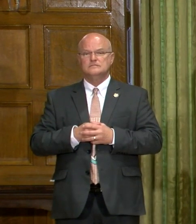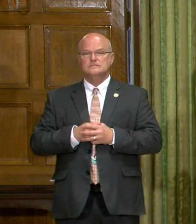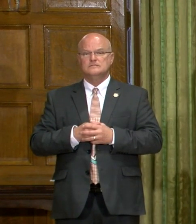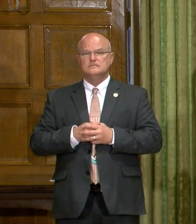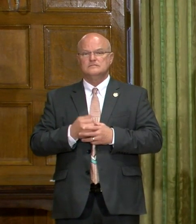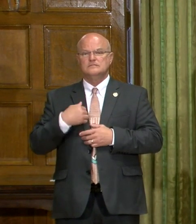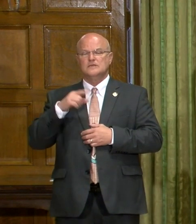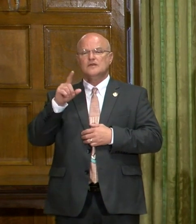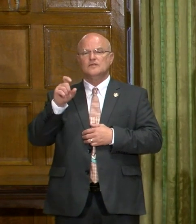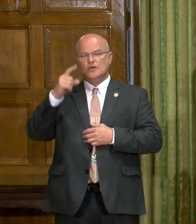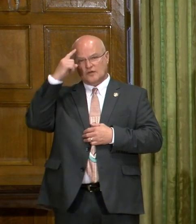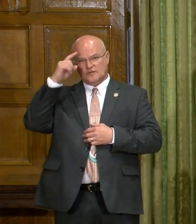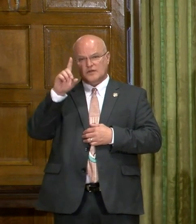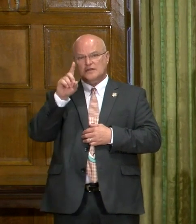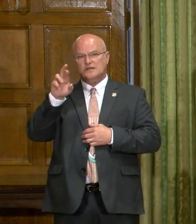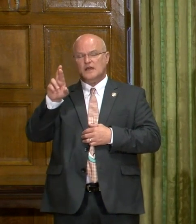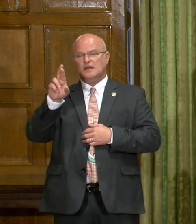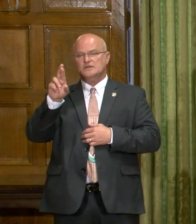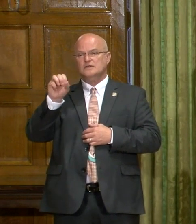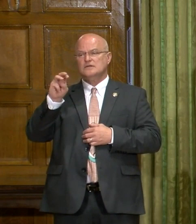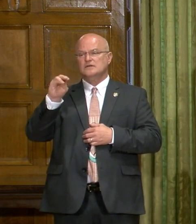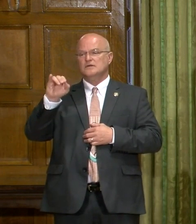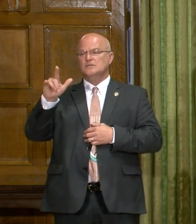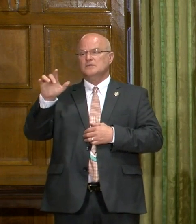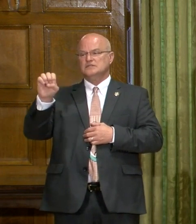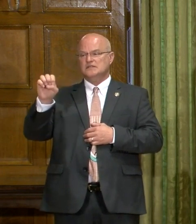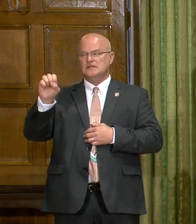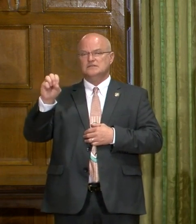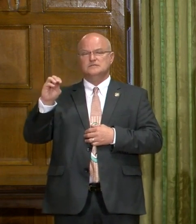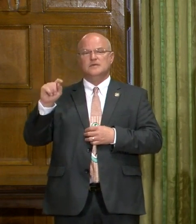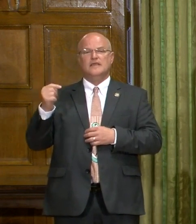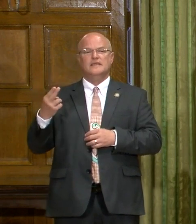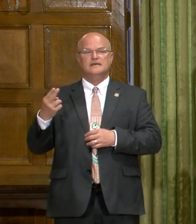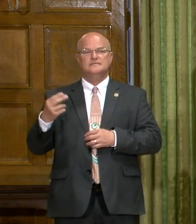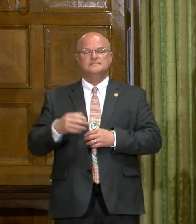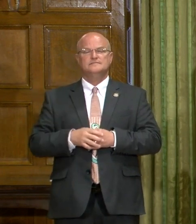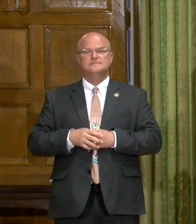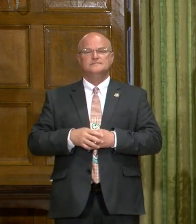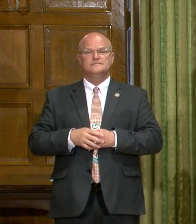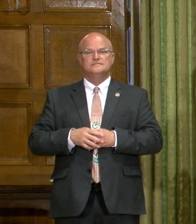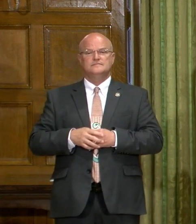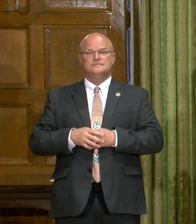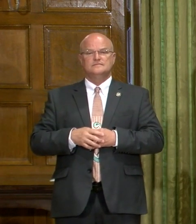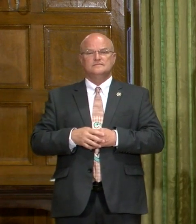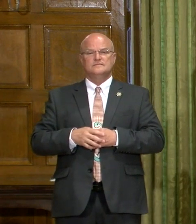I have a question for Dr. Michelle Smith. Yes, doctors for.